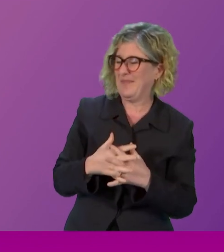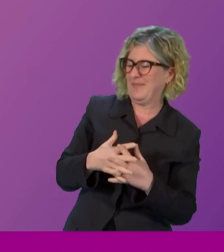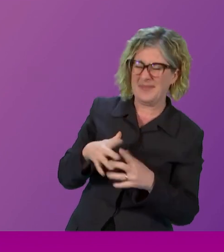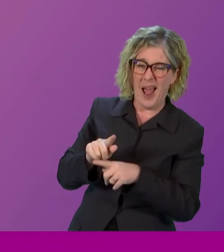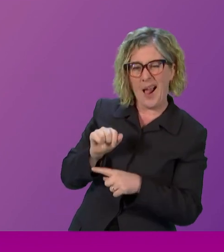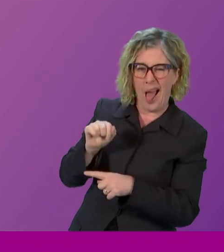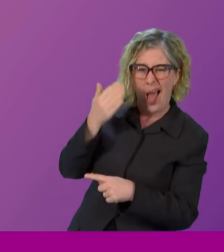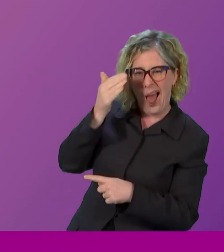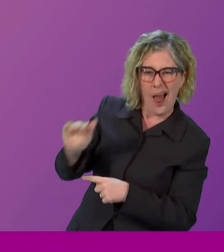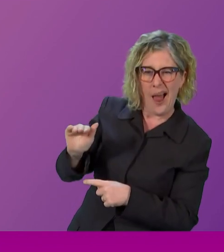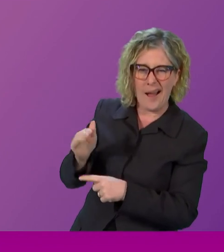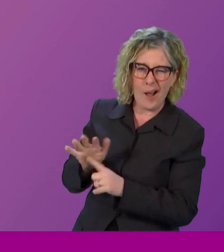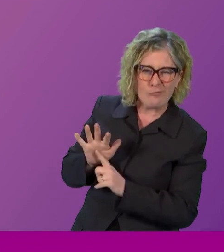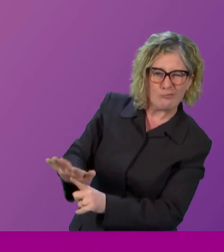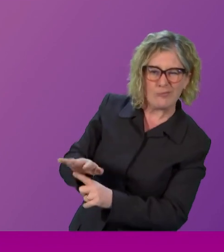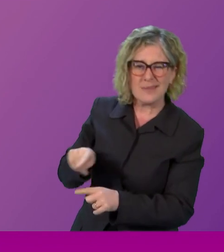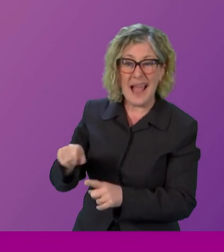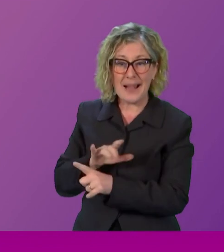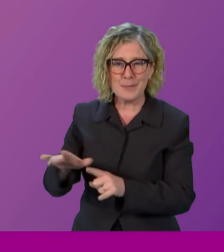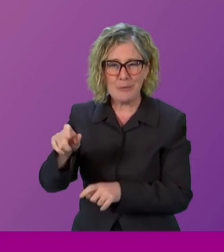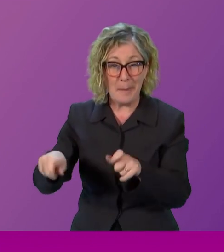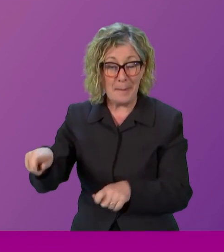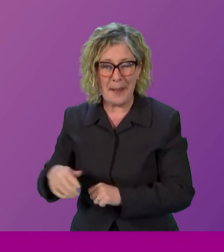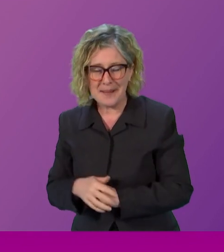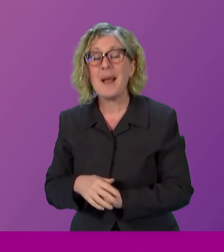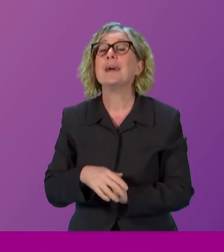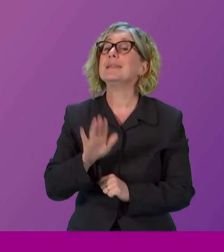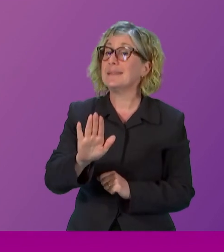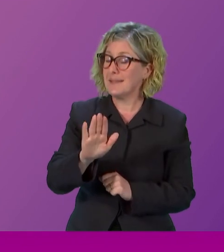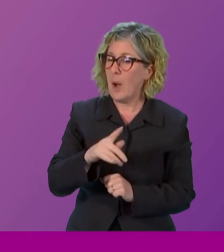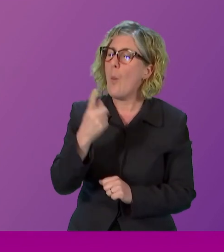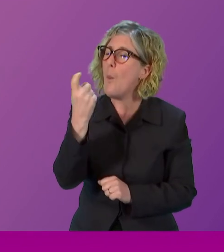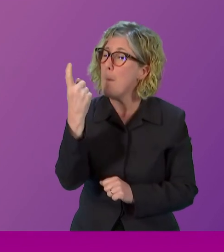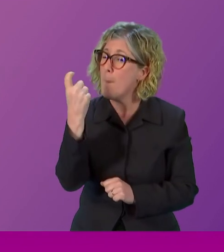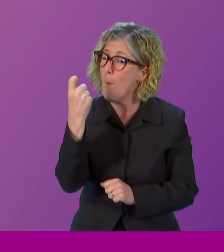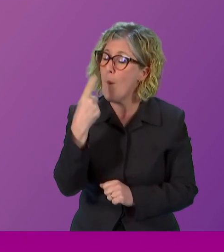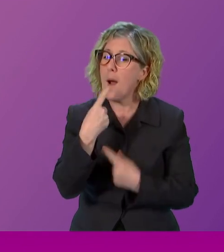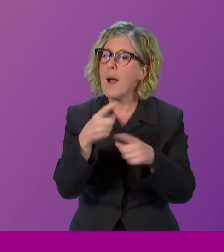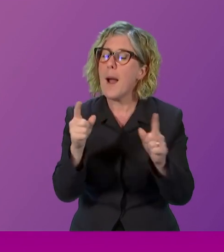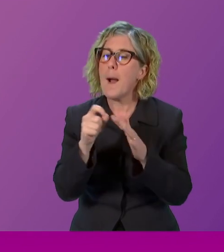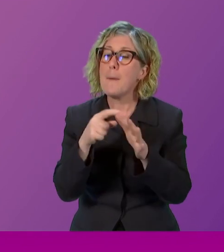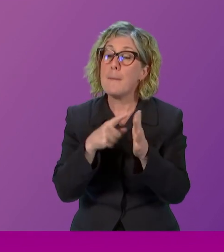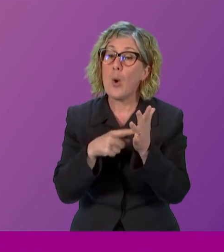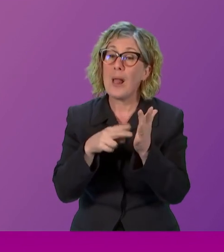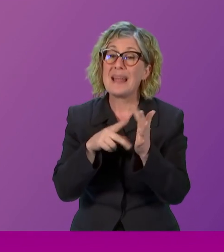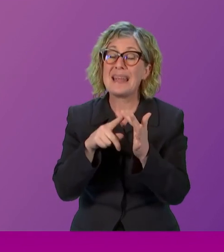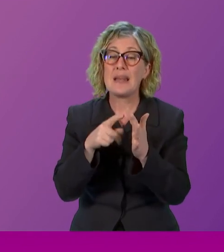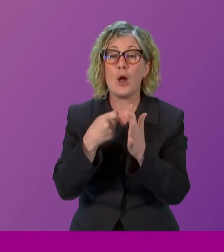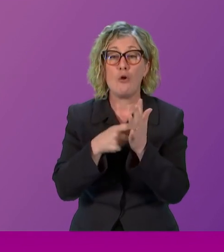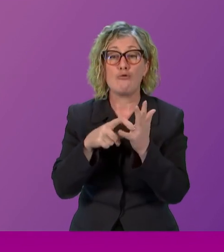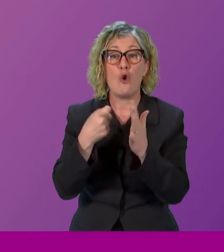And one more shout out before I go. Pauline Rourke is up there, is chairing the STUC